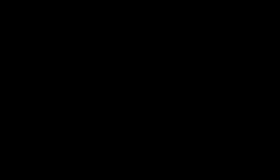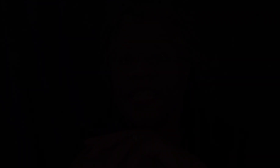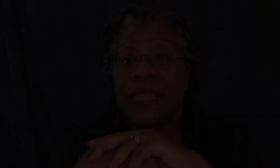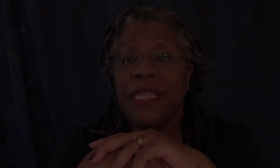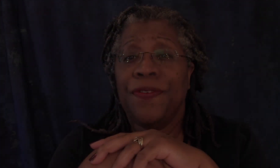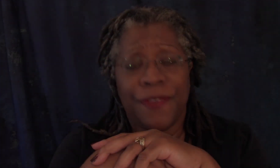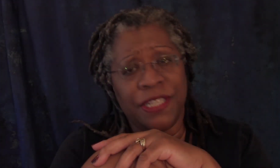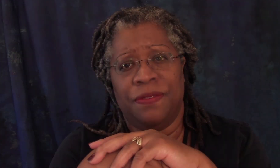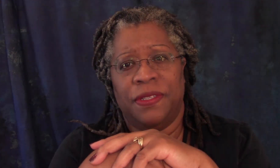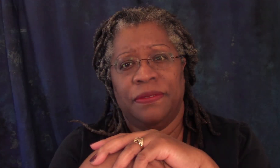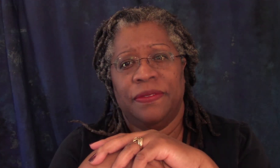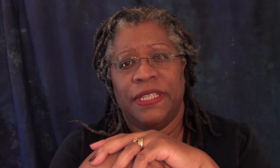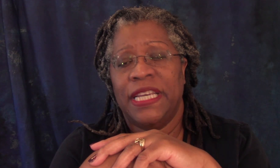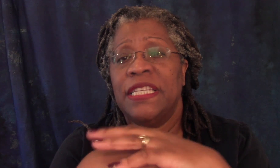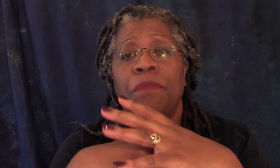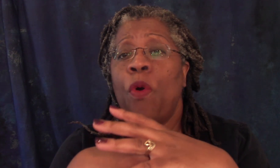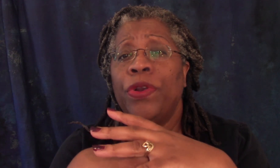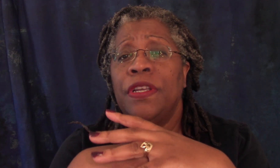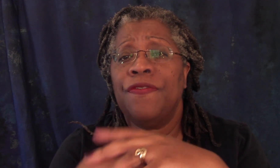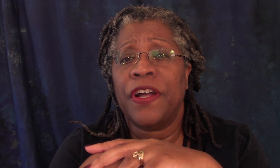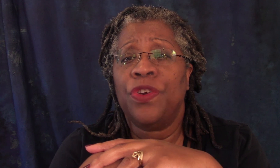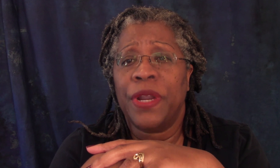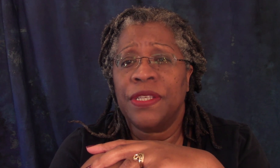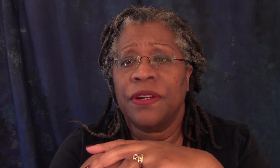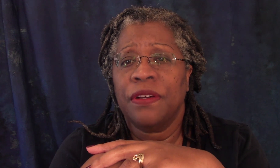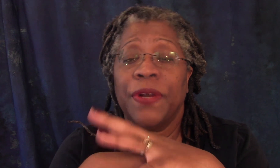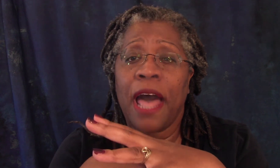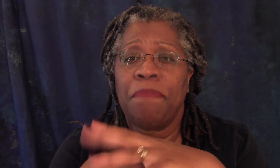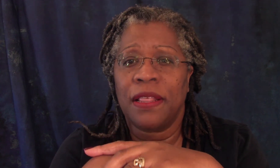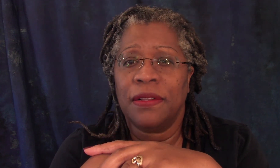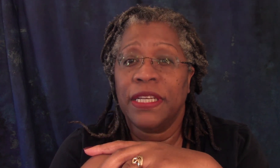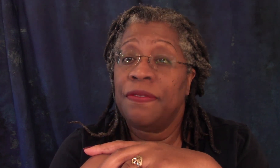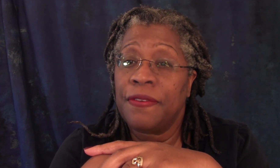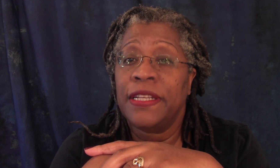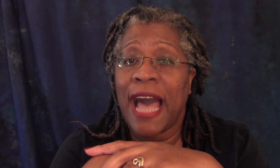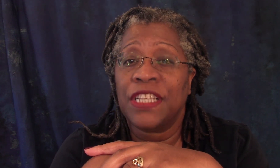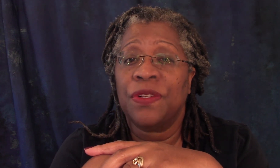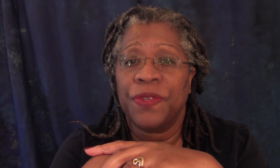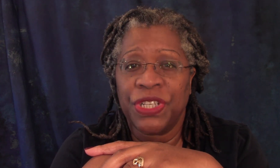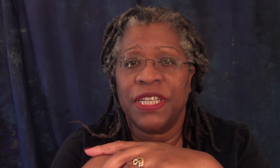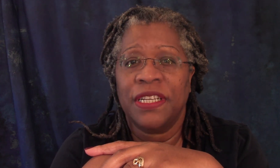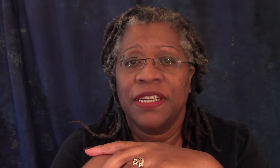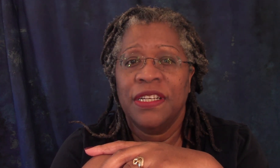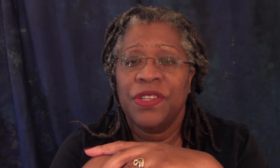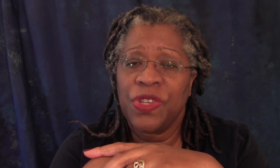this festival is an important fundraiser for camp bethel in thin castle virginia so